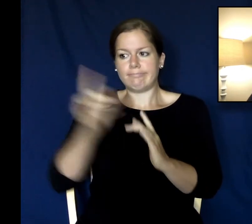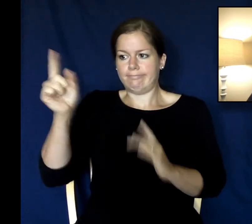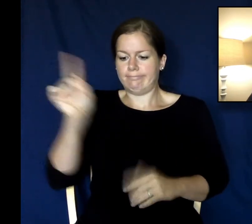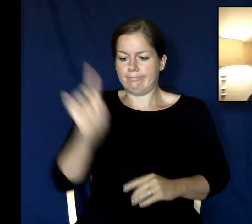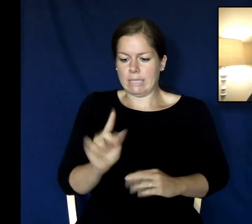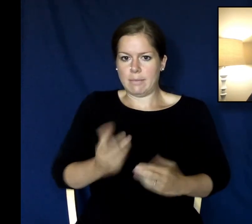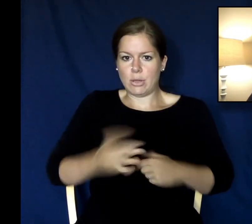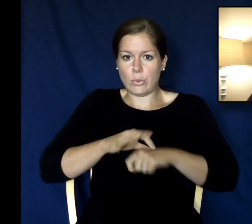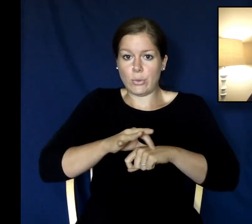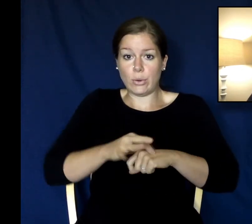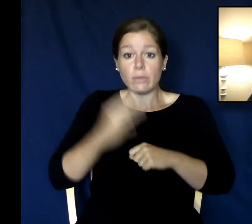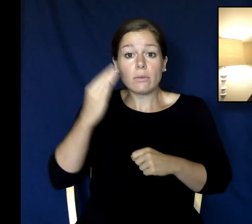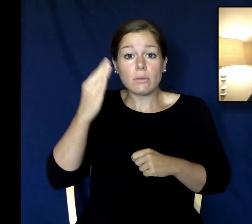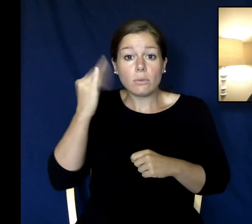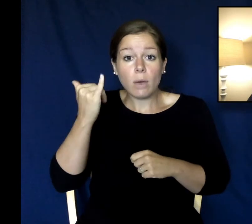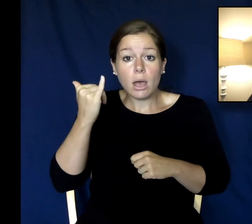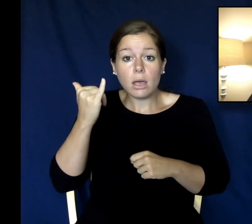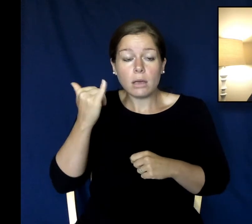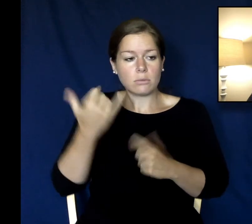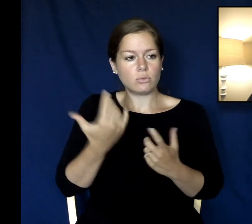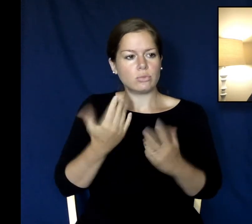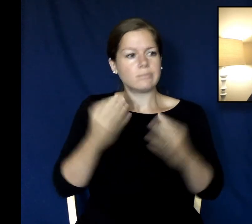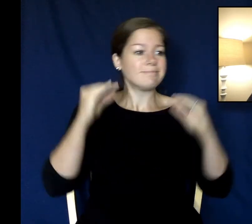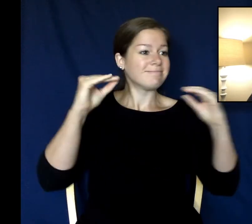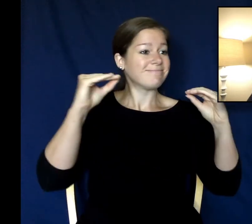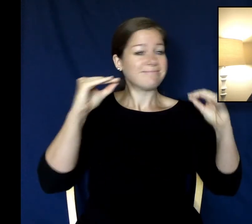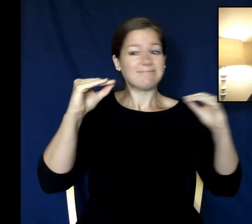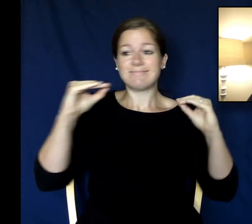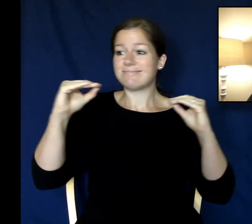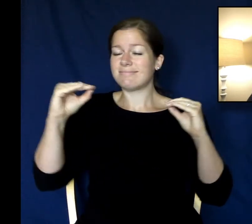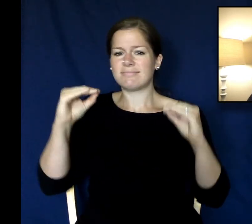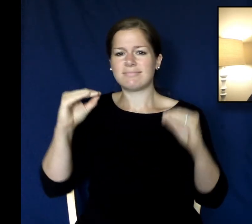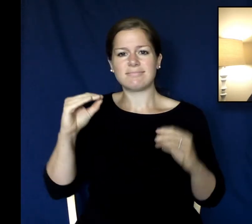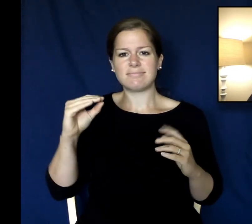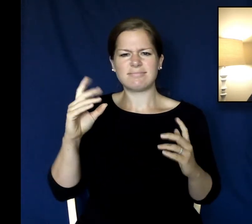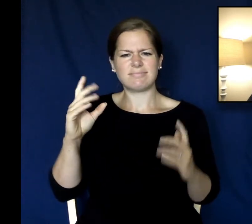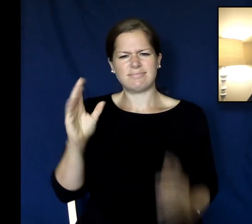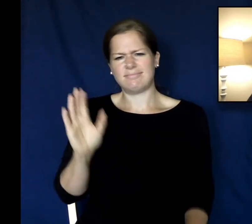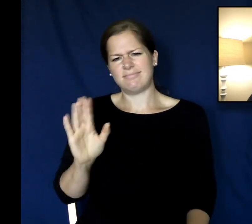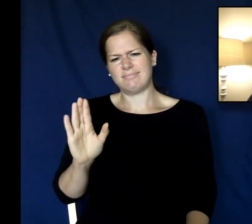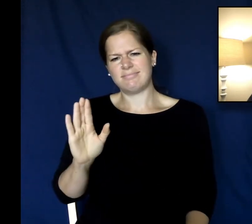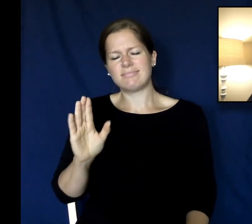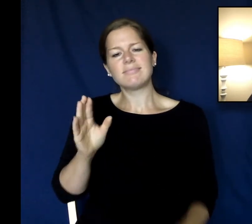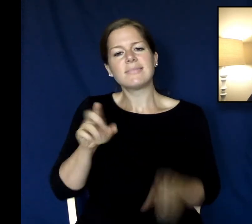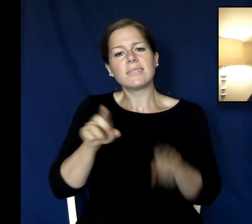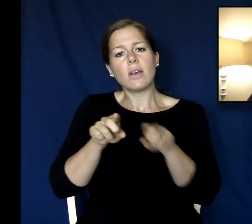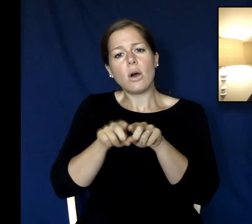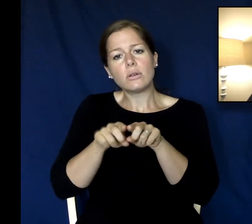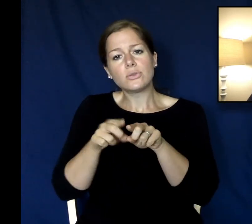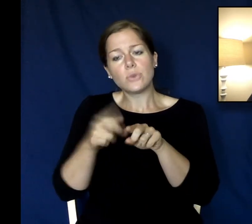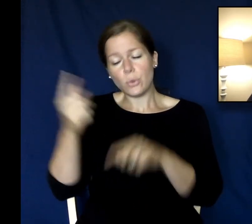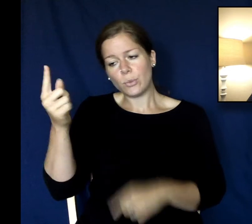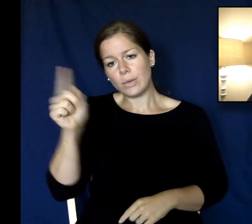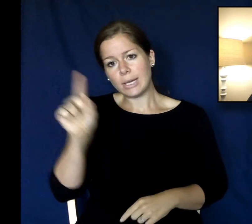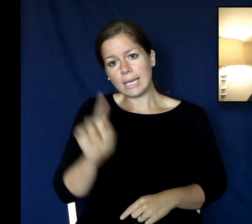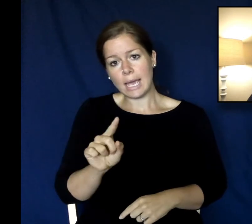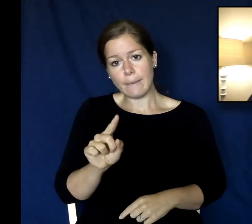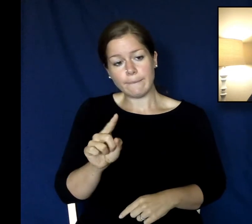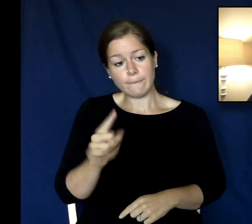came to earth to save and rescue doomed sinners just like Zacchaeus and